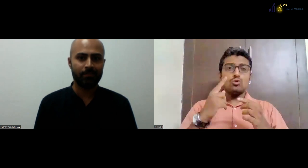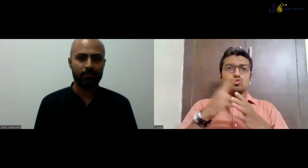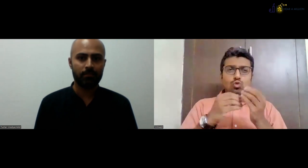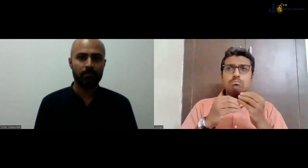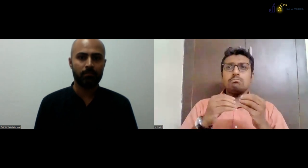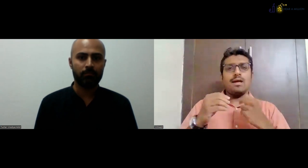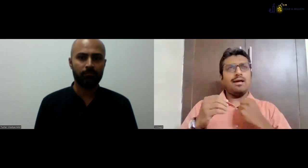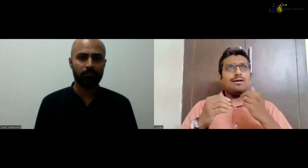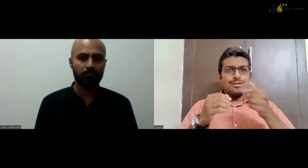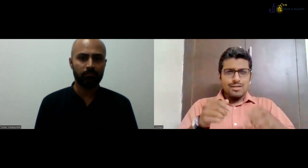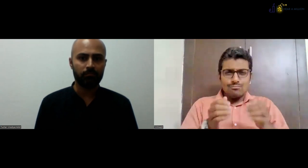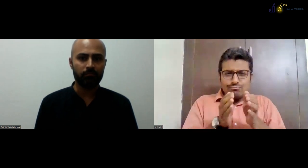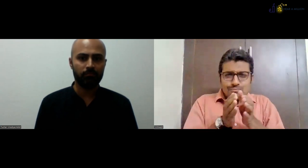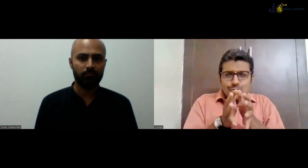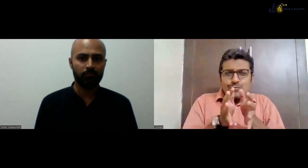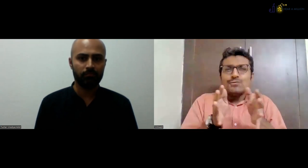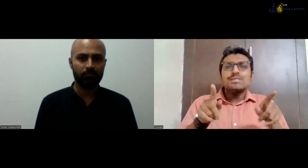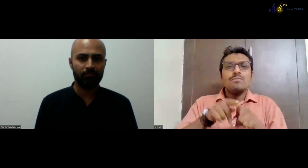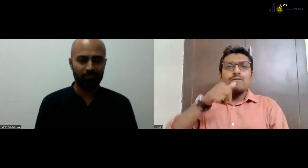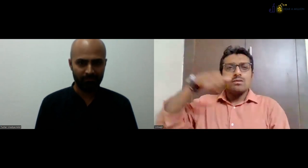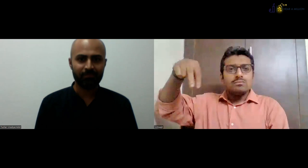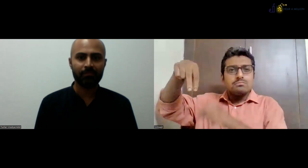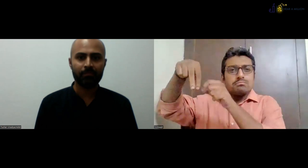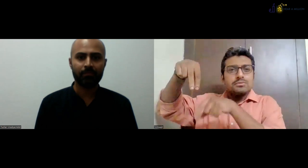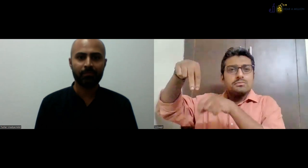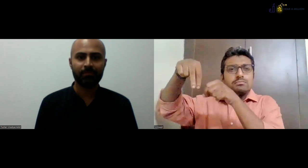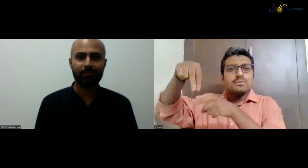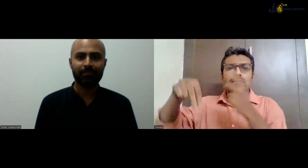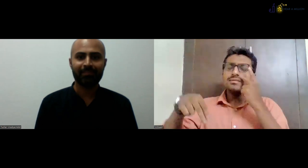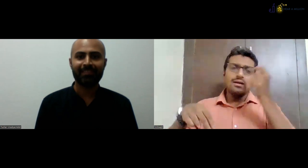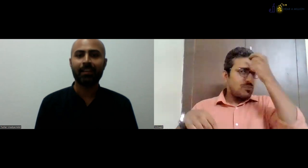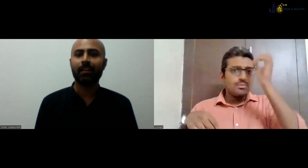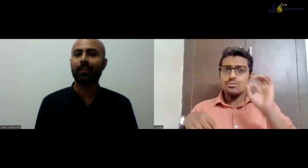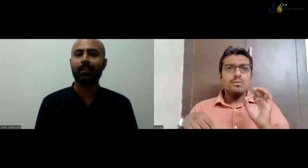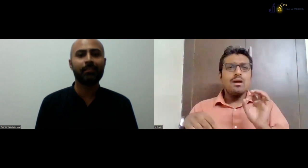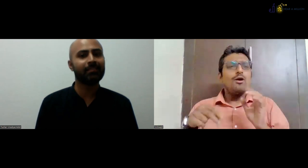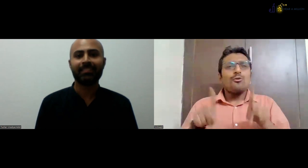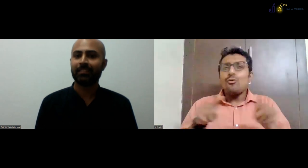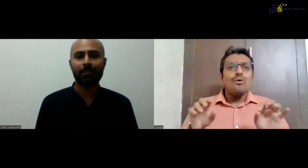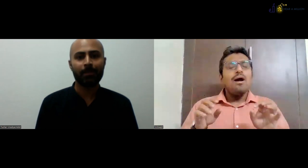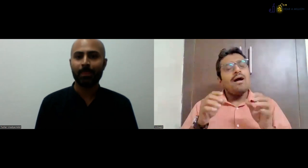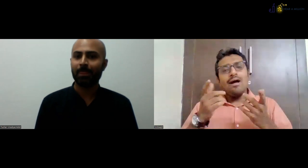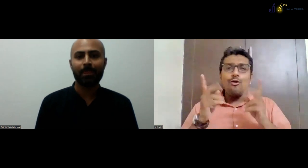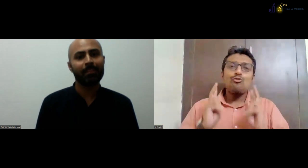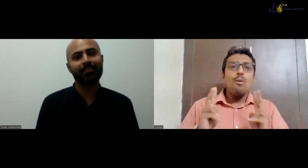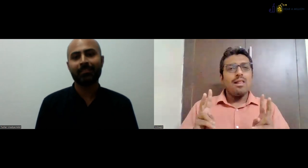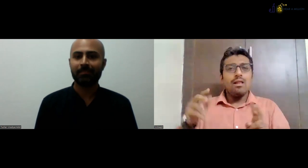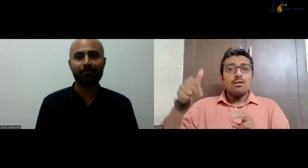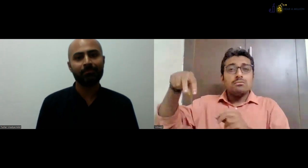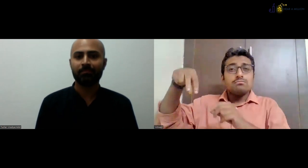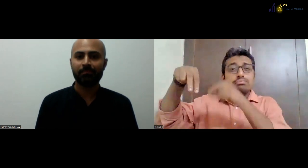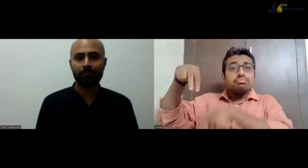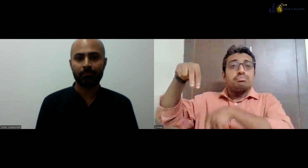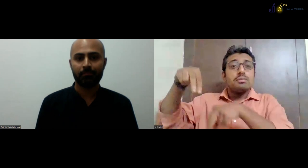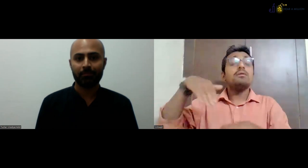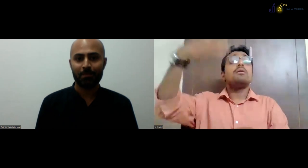So when I see, uh, people, you know, right now you, we, uh, have a running water